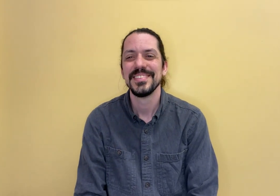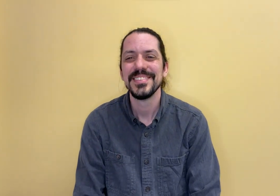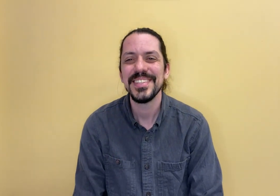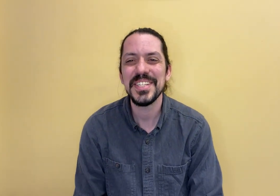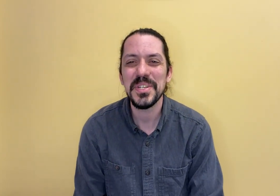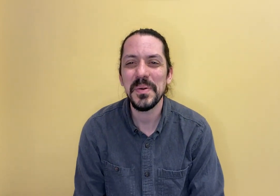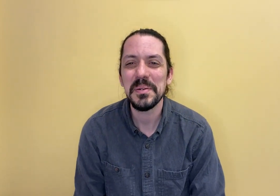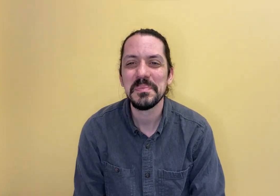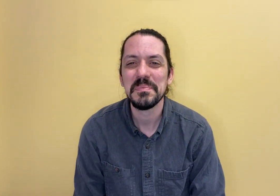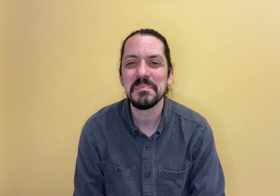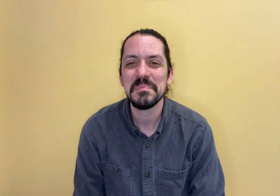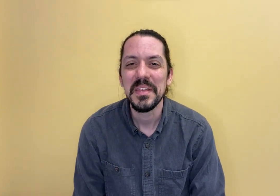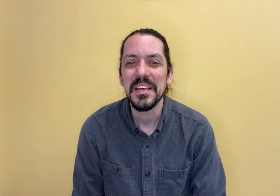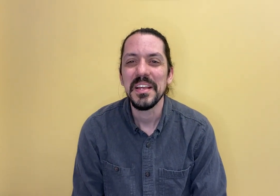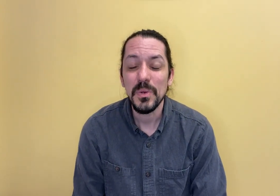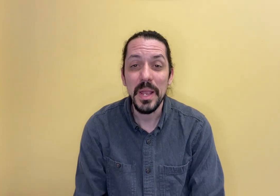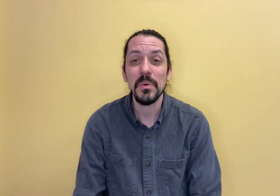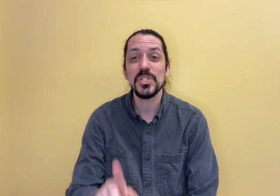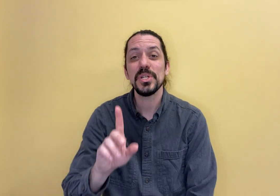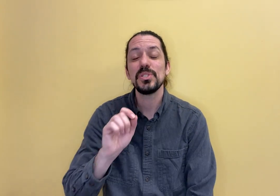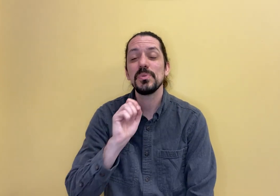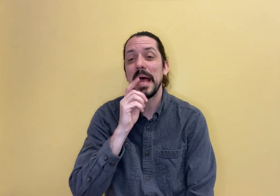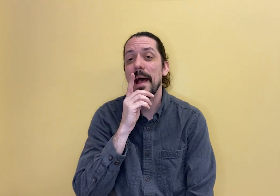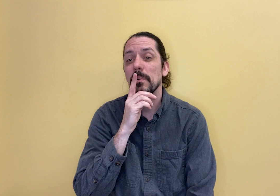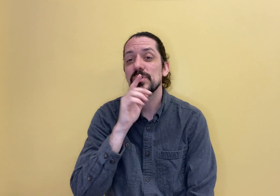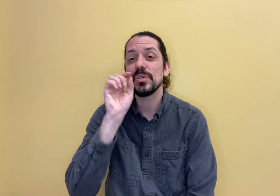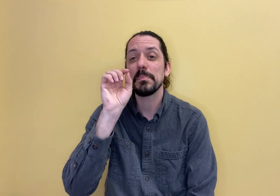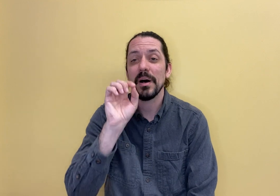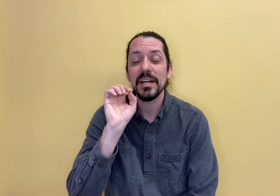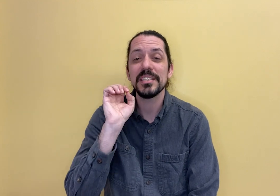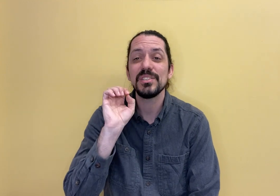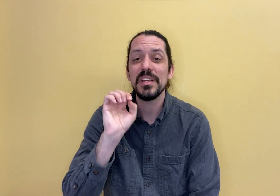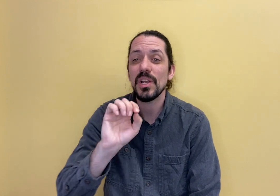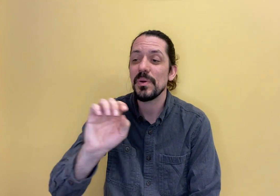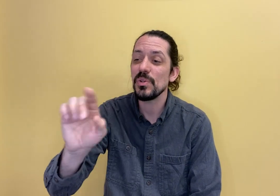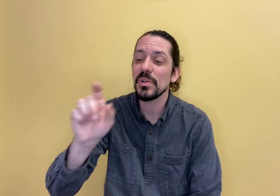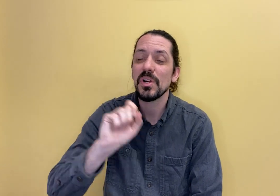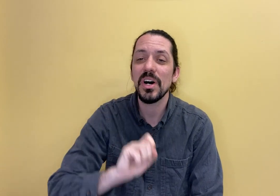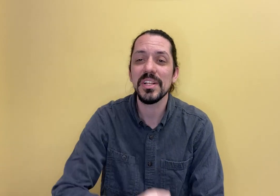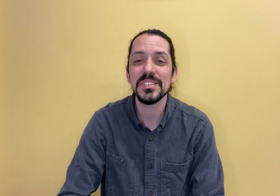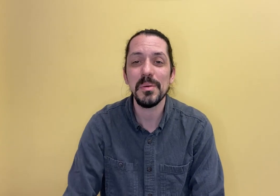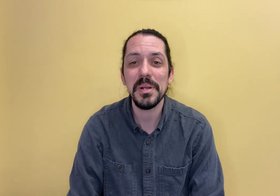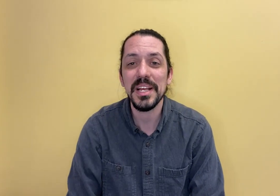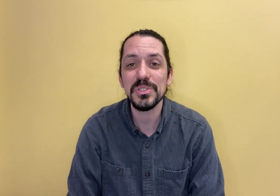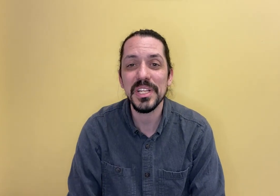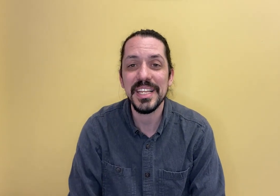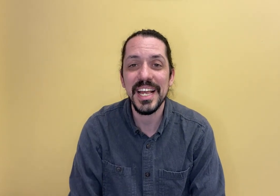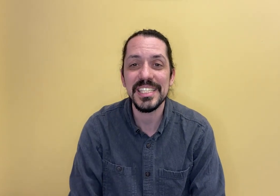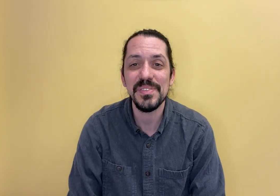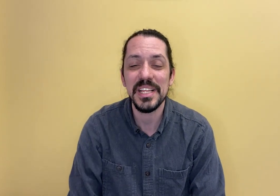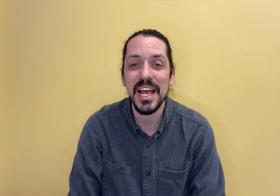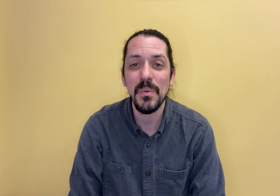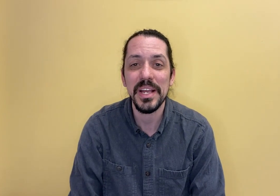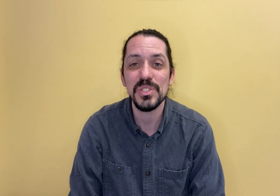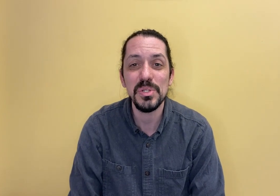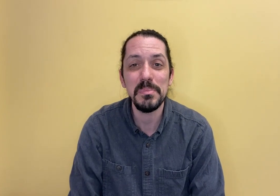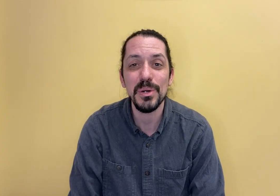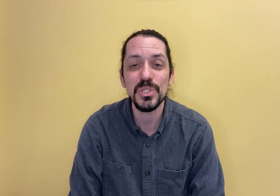Did you do it? Great. What you could do now is you could pause this video and you could call on somebody else to lead the activity that way. Do the motion